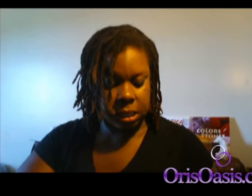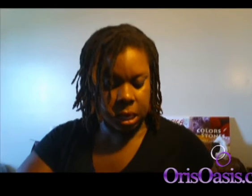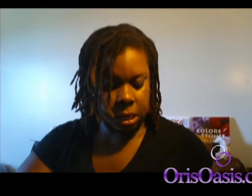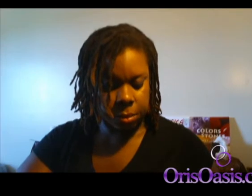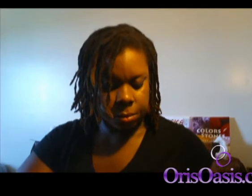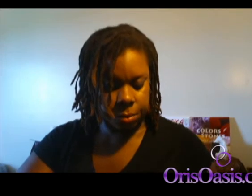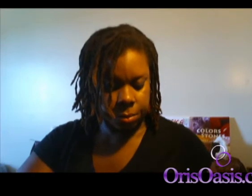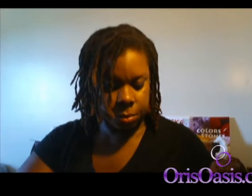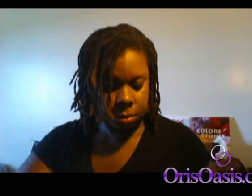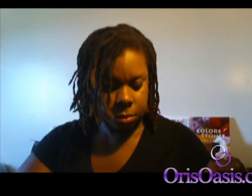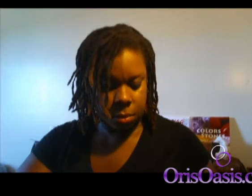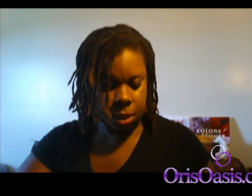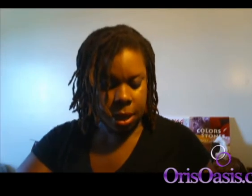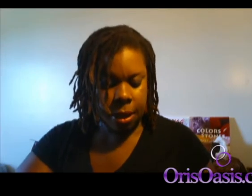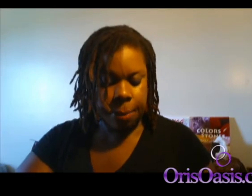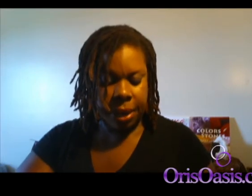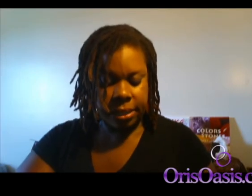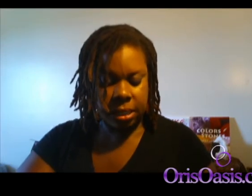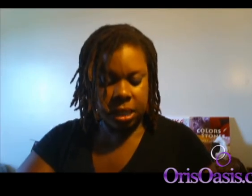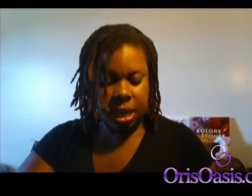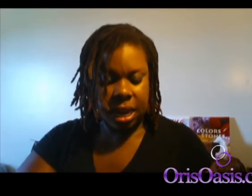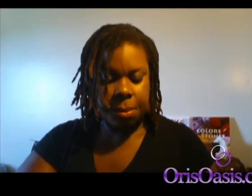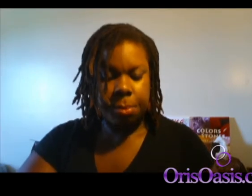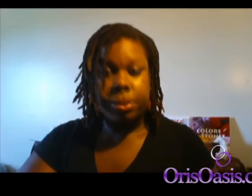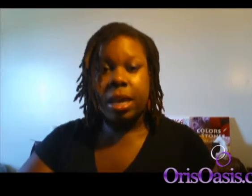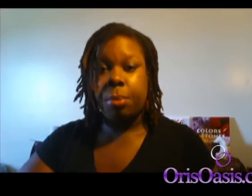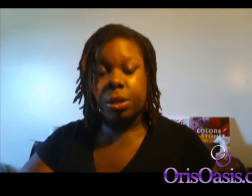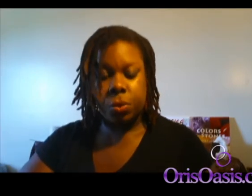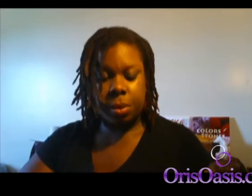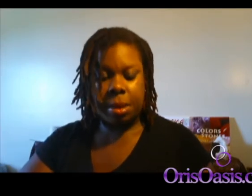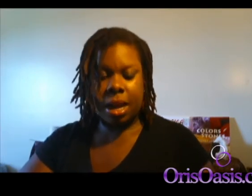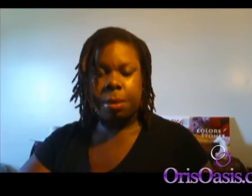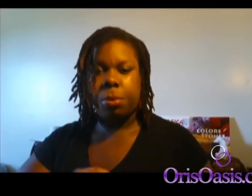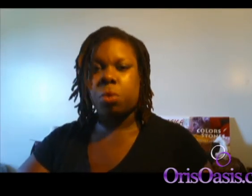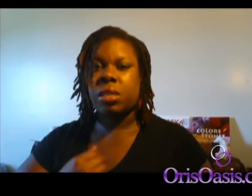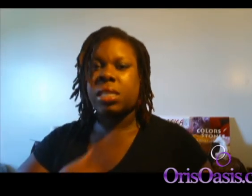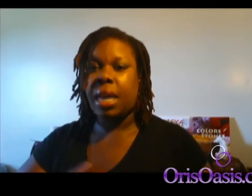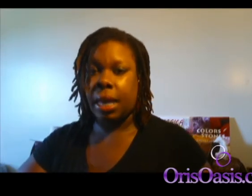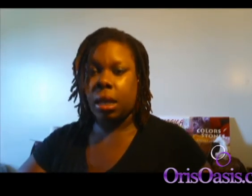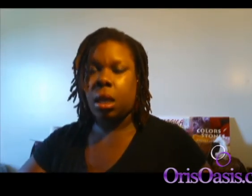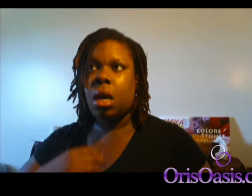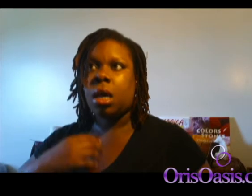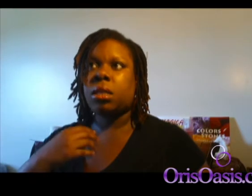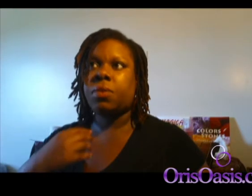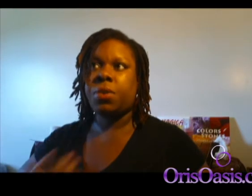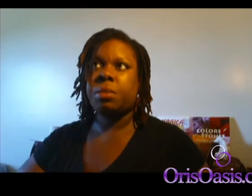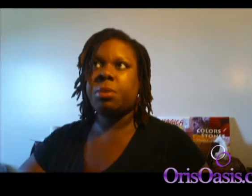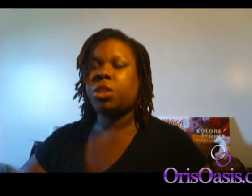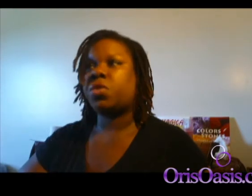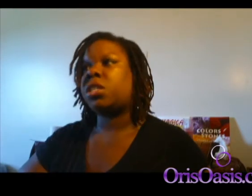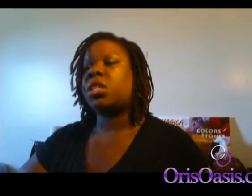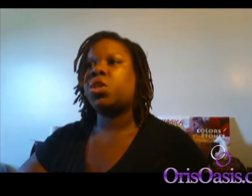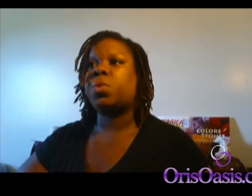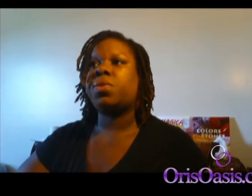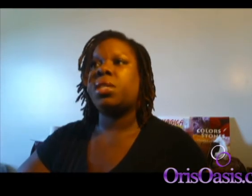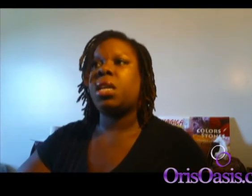basically, a lot of people tap into it, but a lot of people don't stay in it. Because the fifth dimension really deals with seeing